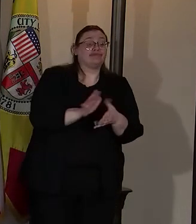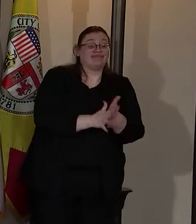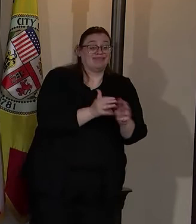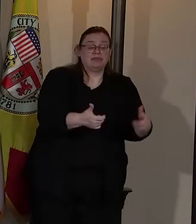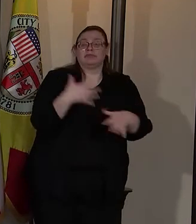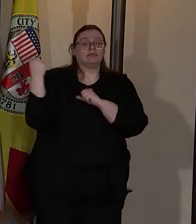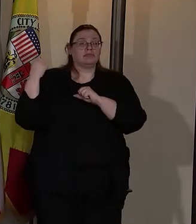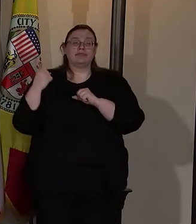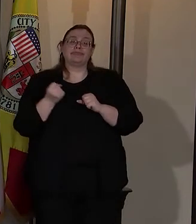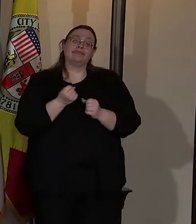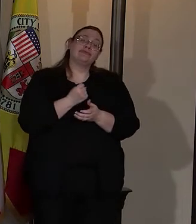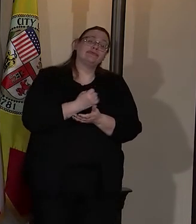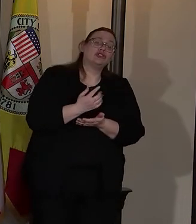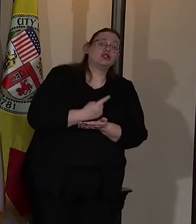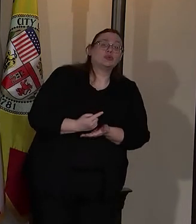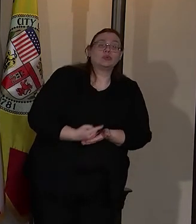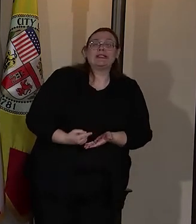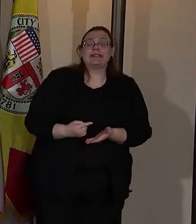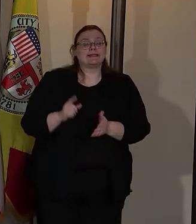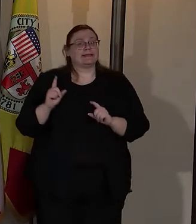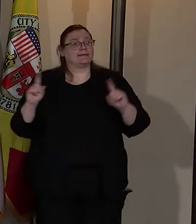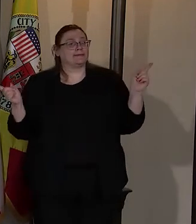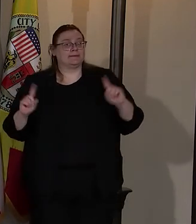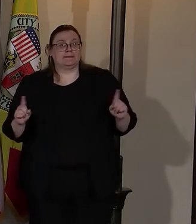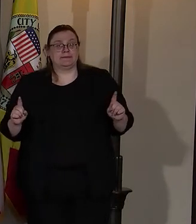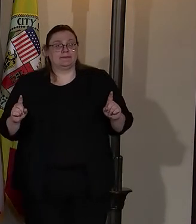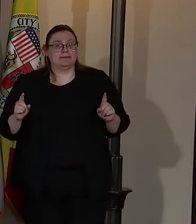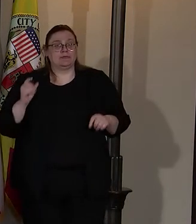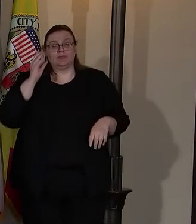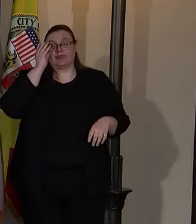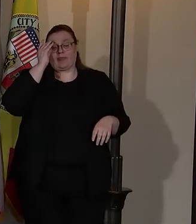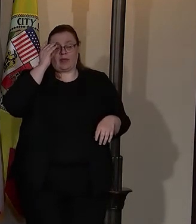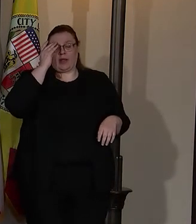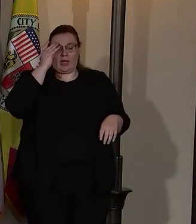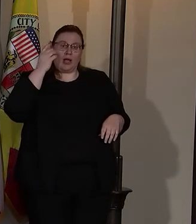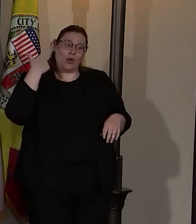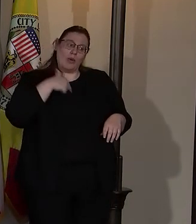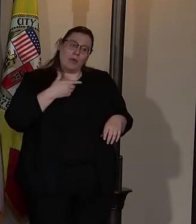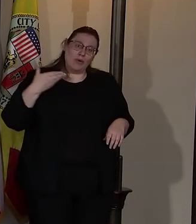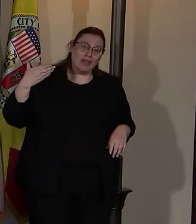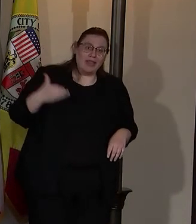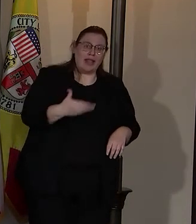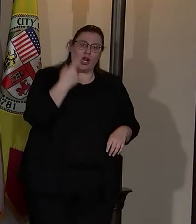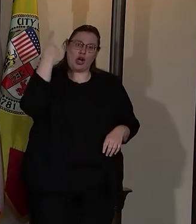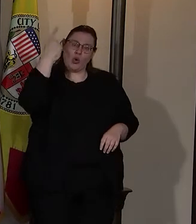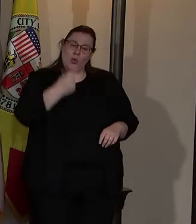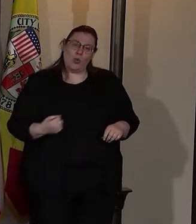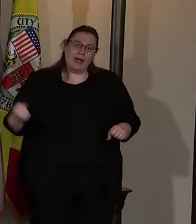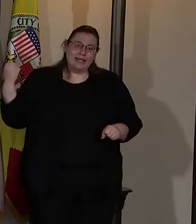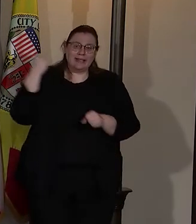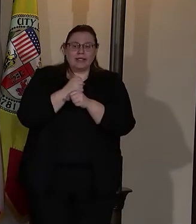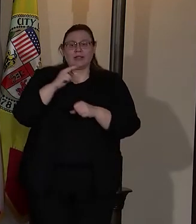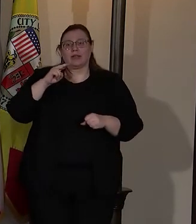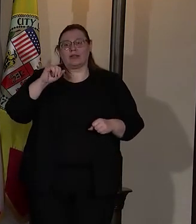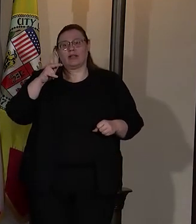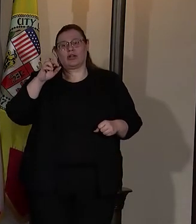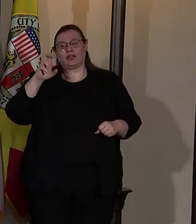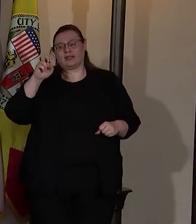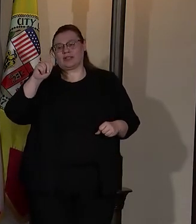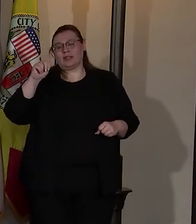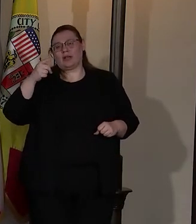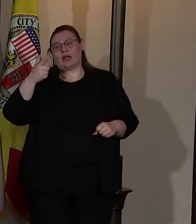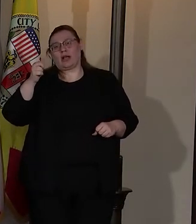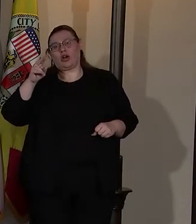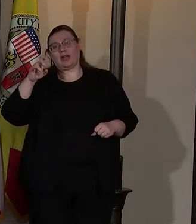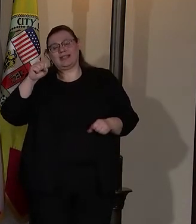was not a few weeks in the housing developments. We spent a year in Nickerson Gardens in Watts